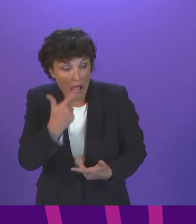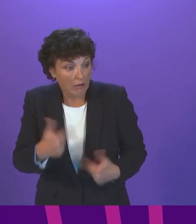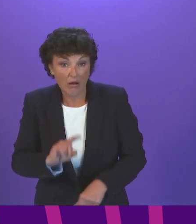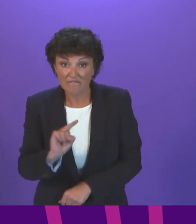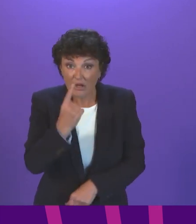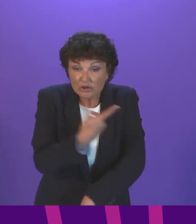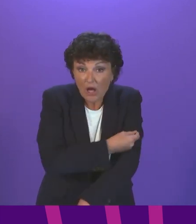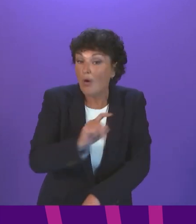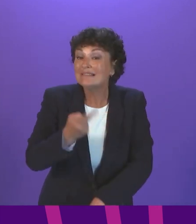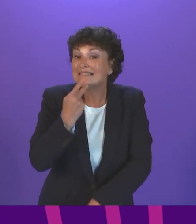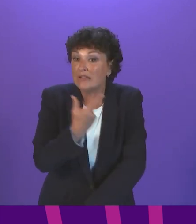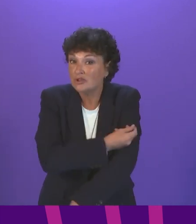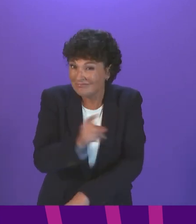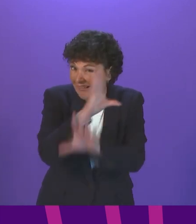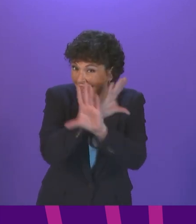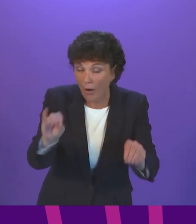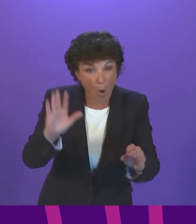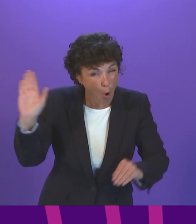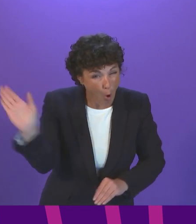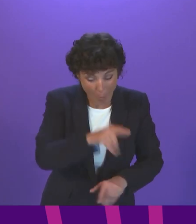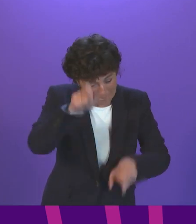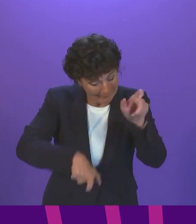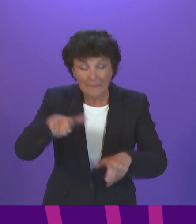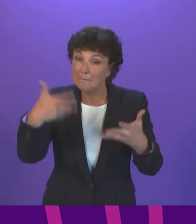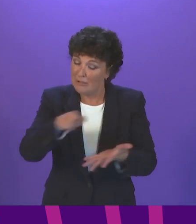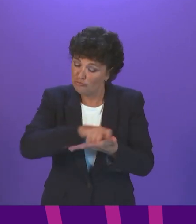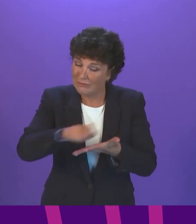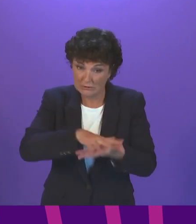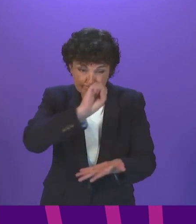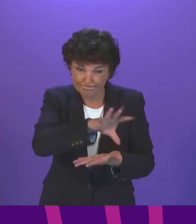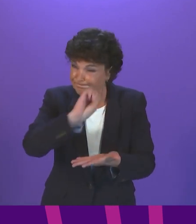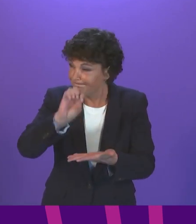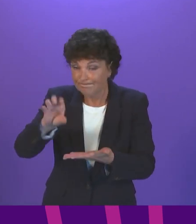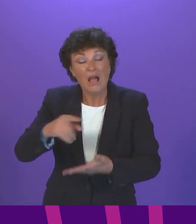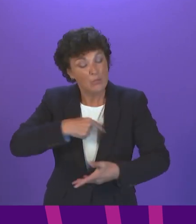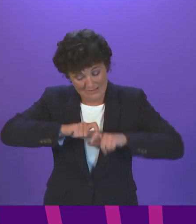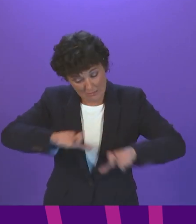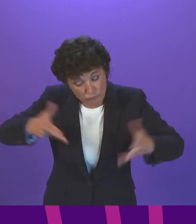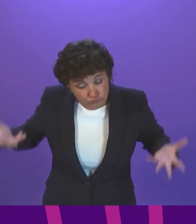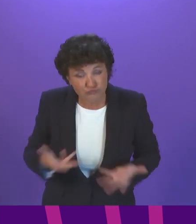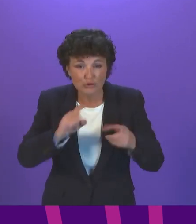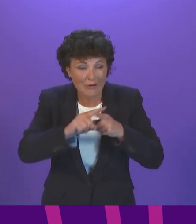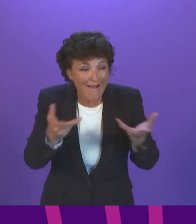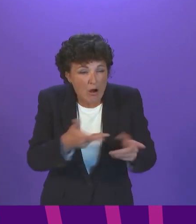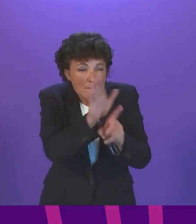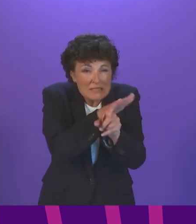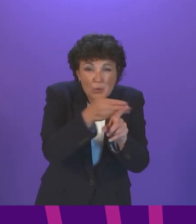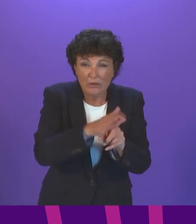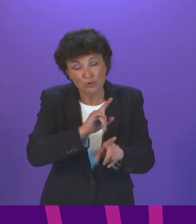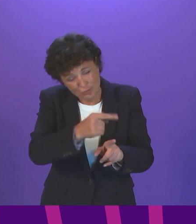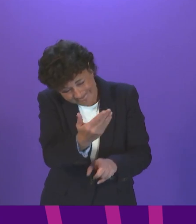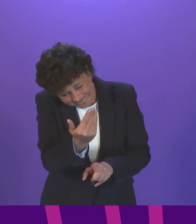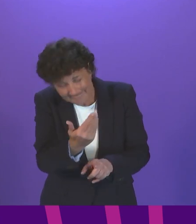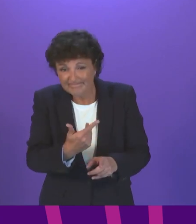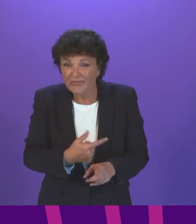interval for their second dose, they have all been written to. And we continue to make efforts to encourage and persuade those who haven't been vaccinated to